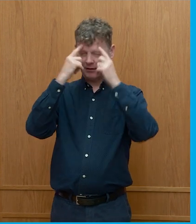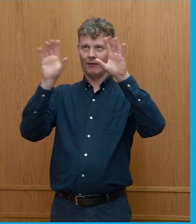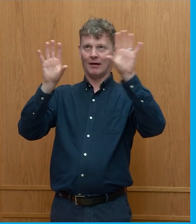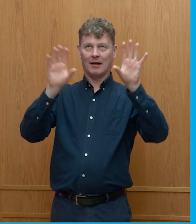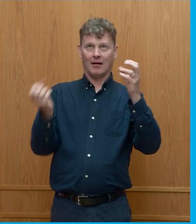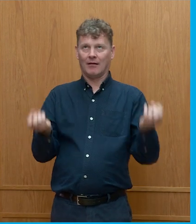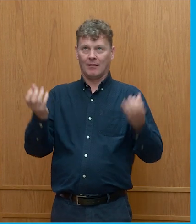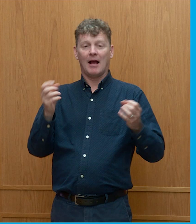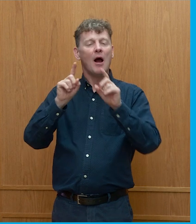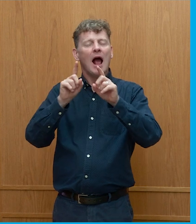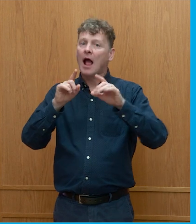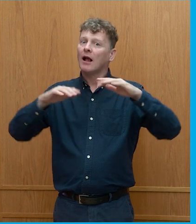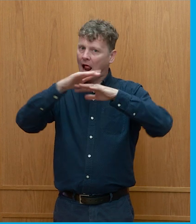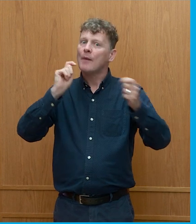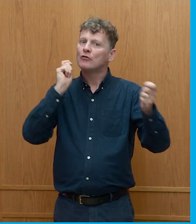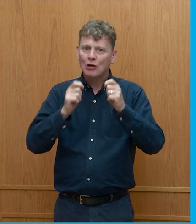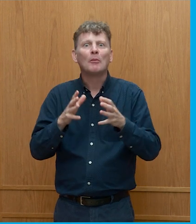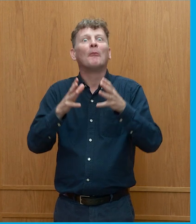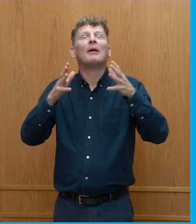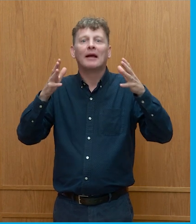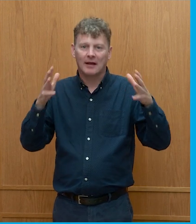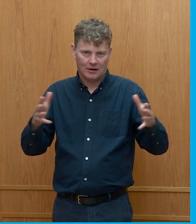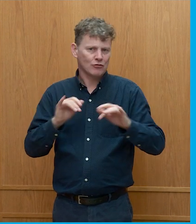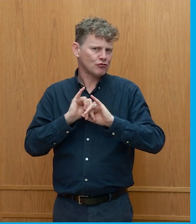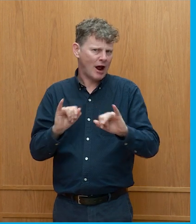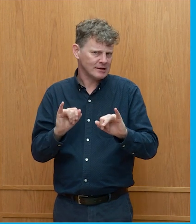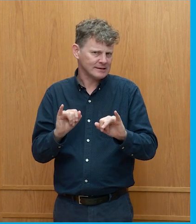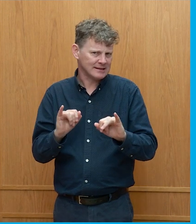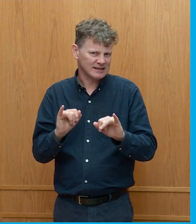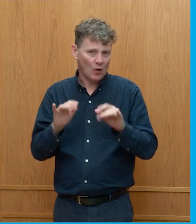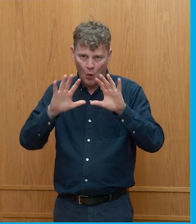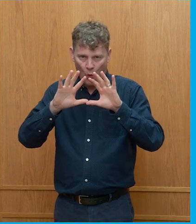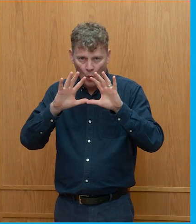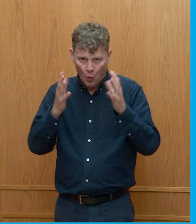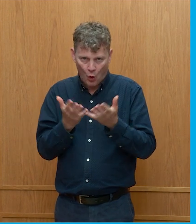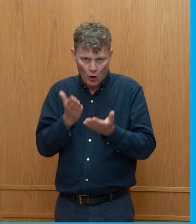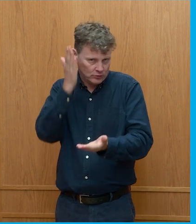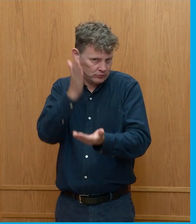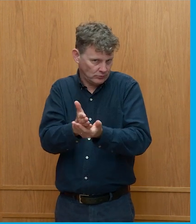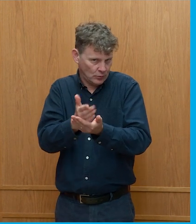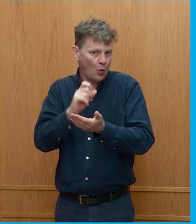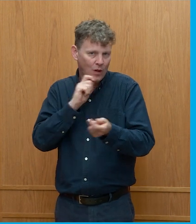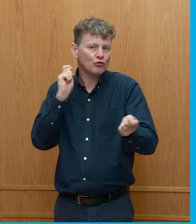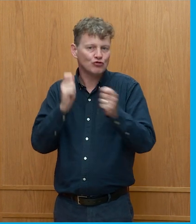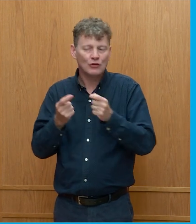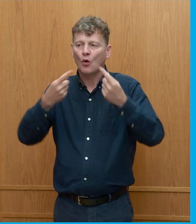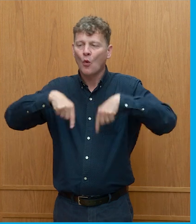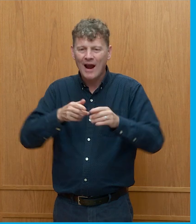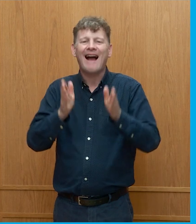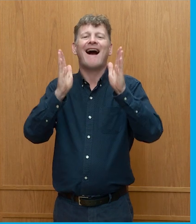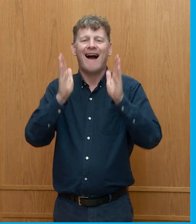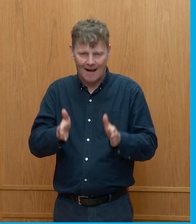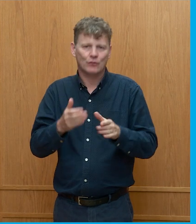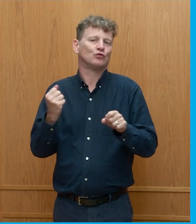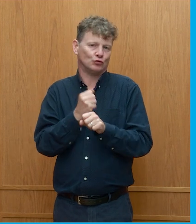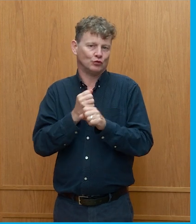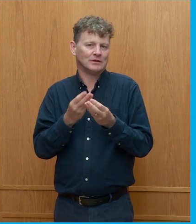is a huge crisis, and we have to do something. The world is going to change, and we have to do something in the face of that change.